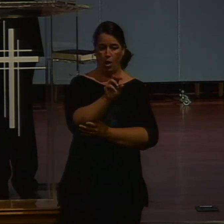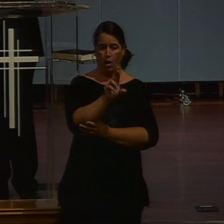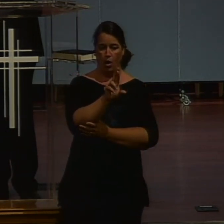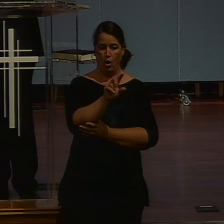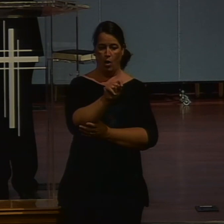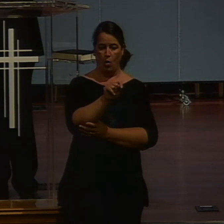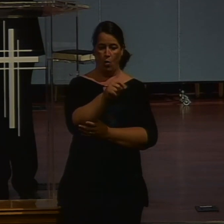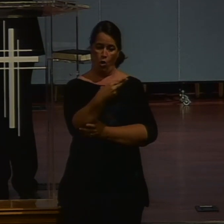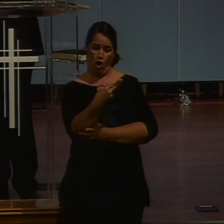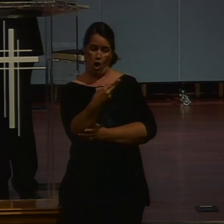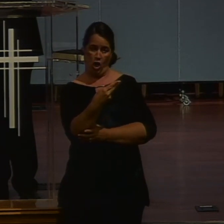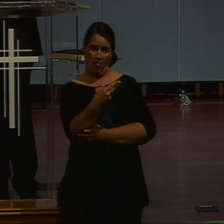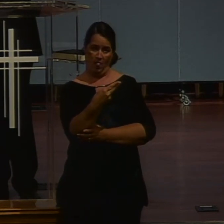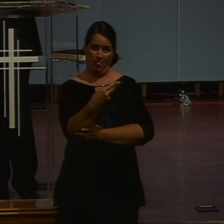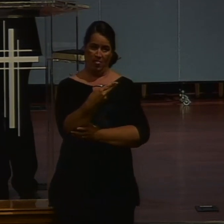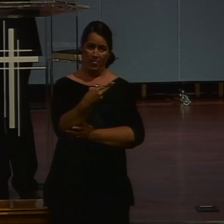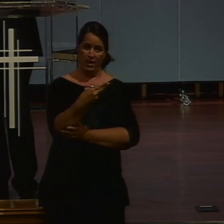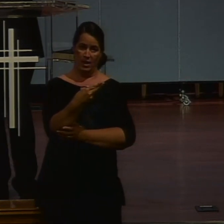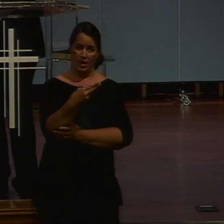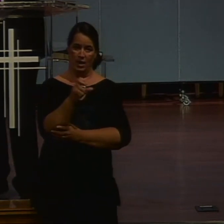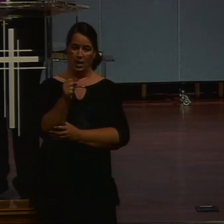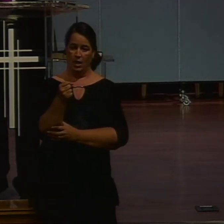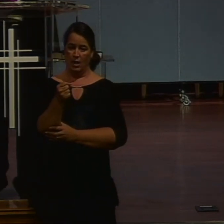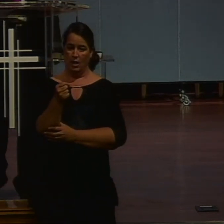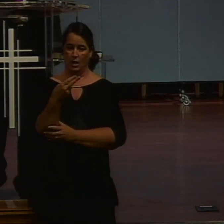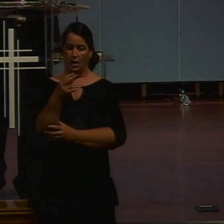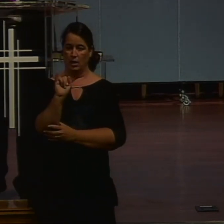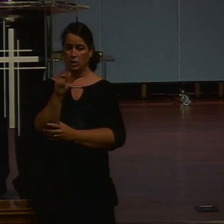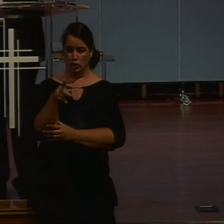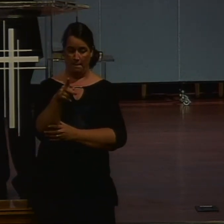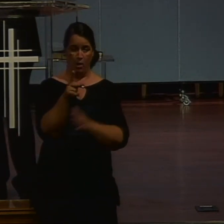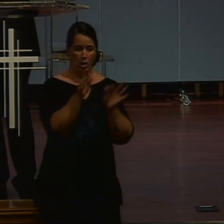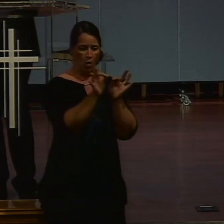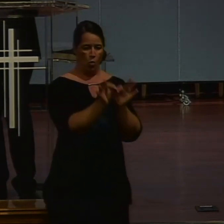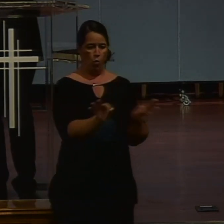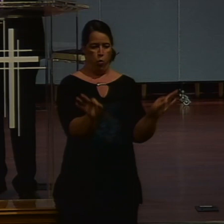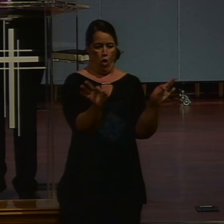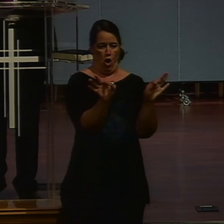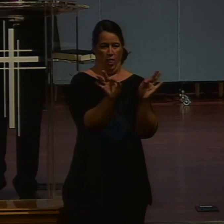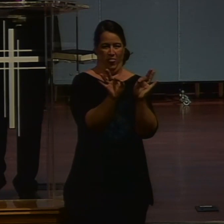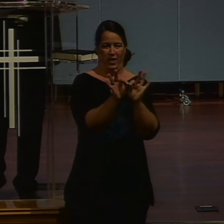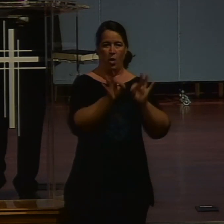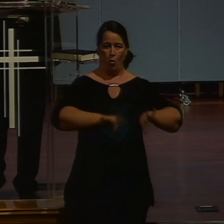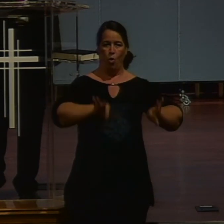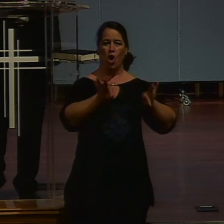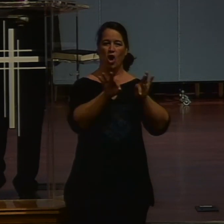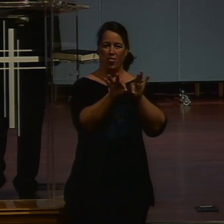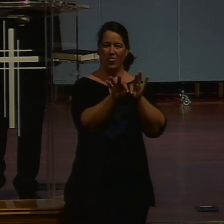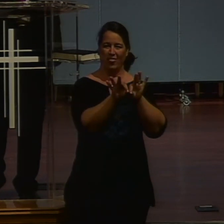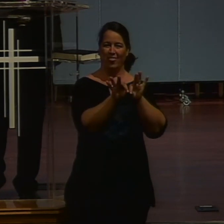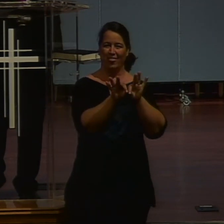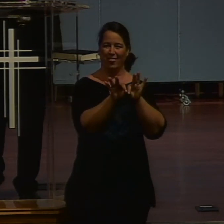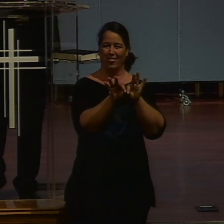In its truest sense. It is. Our attempt. To ascribe. Worth. To ascribe. The glory. To God. That is due. To his